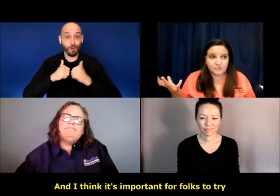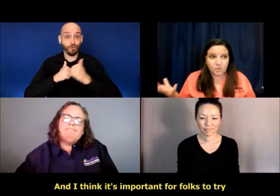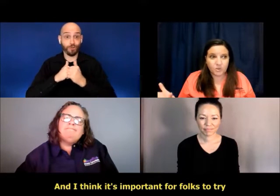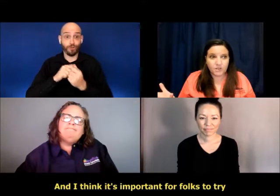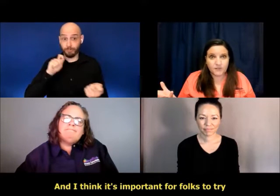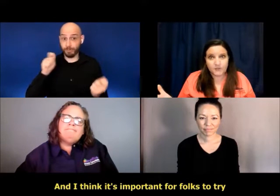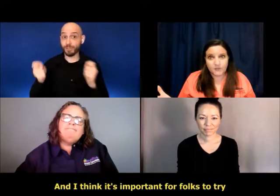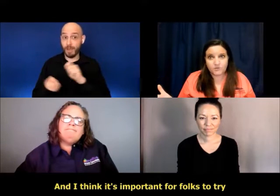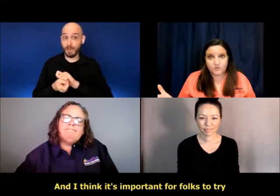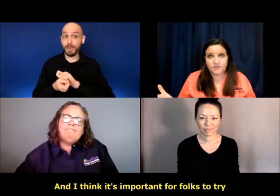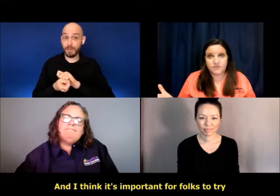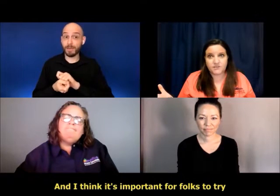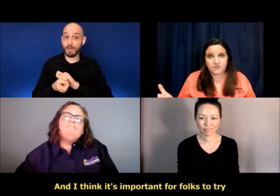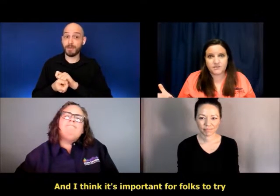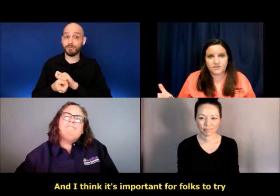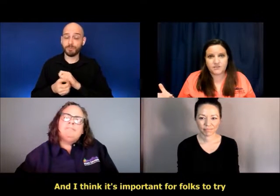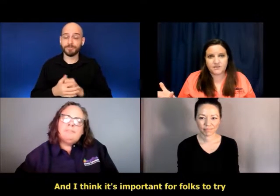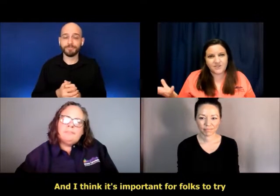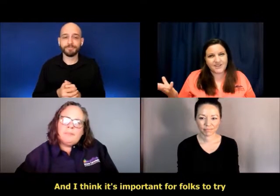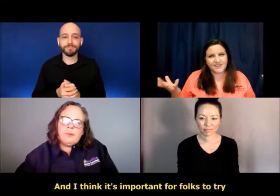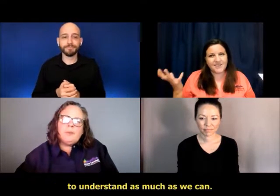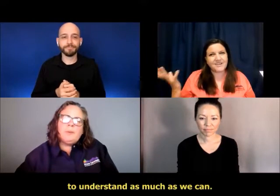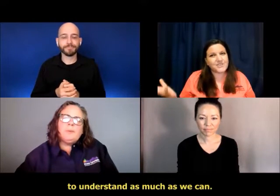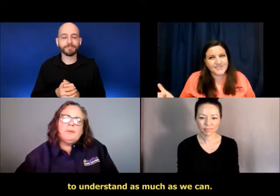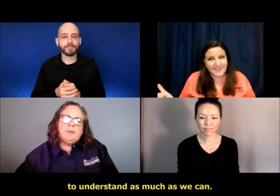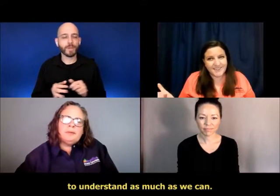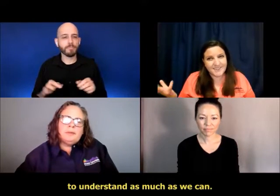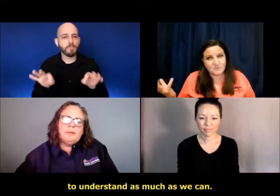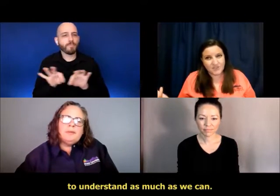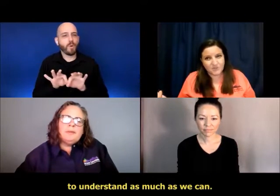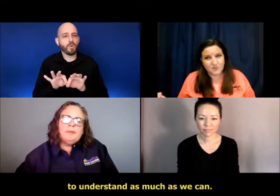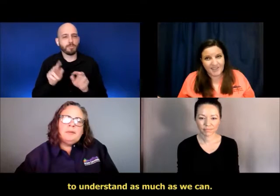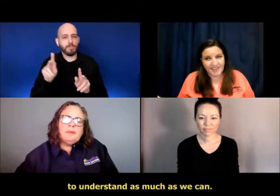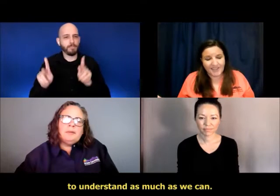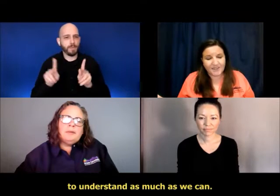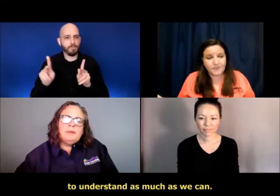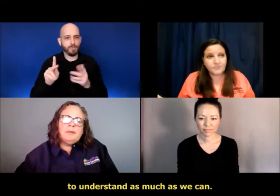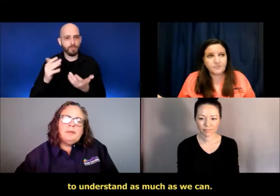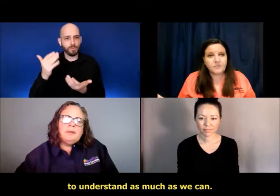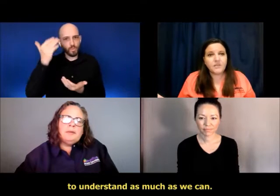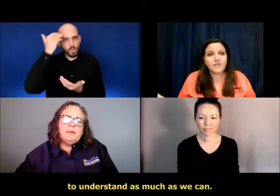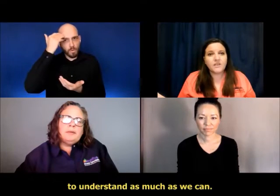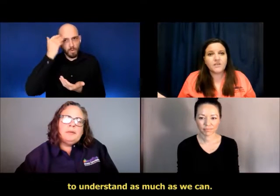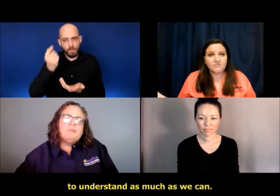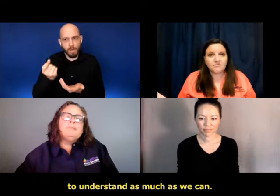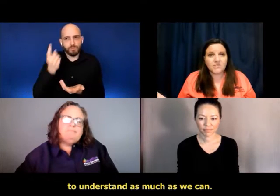and I think it's important for folks to, to try to understand as much as we can.